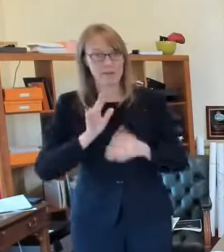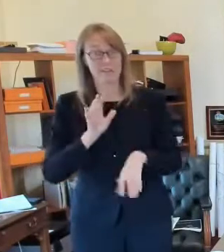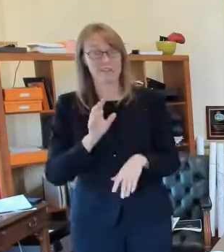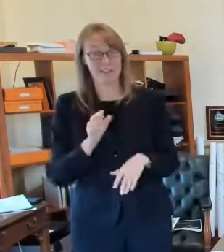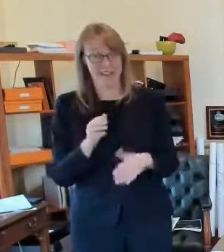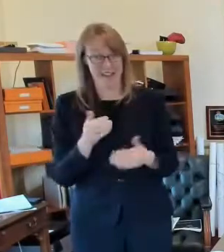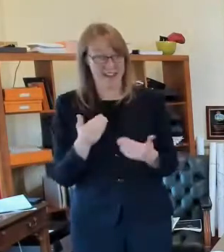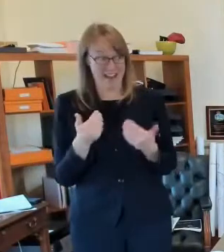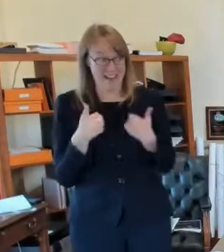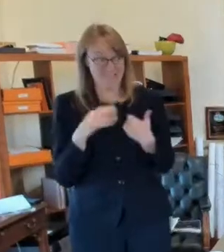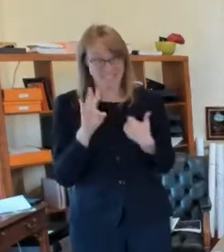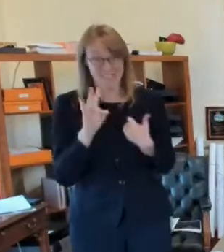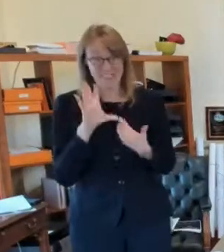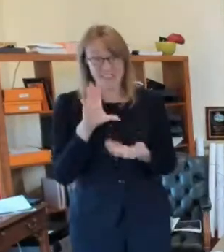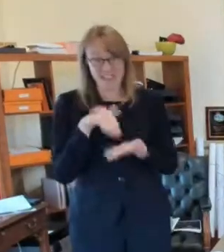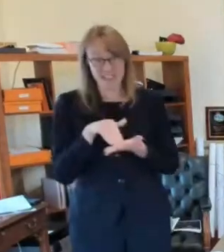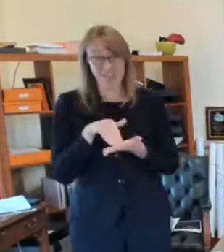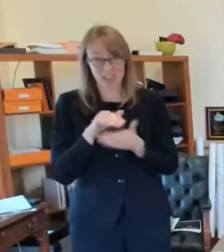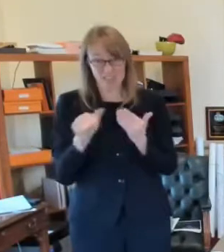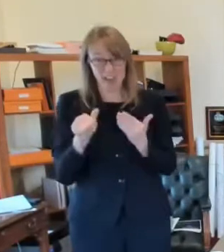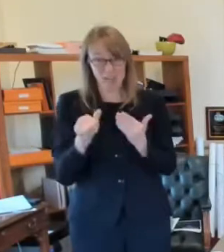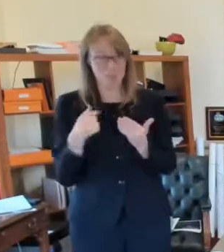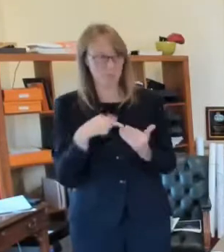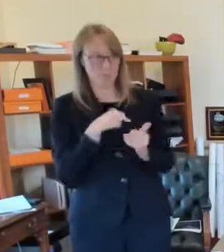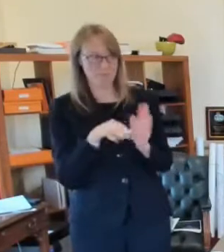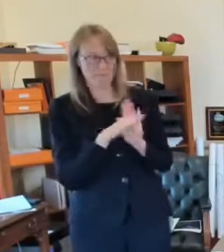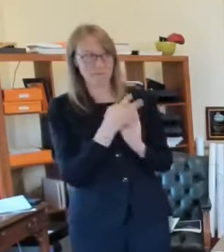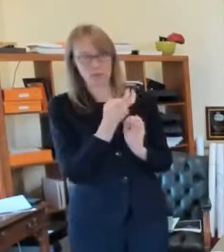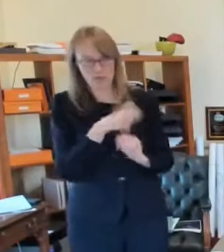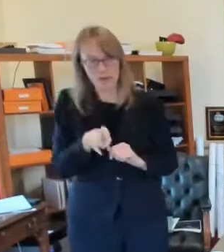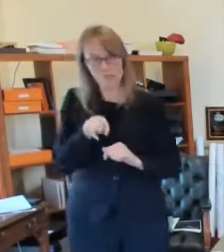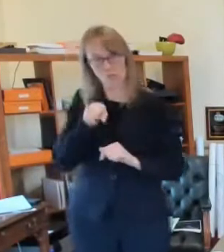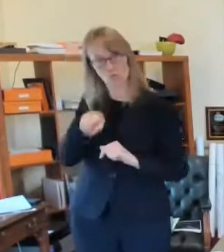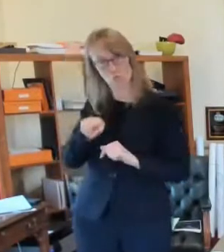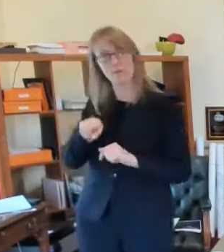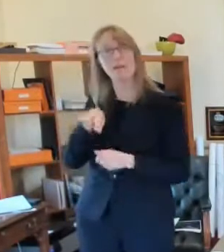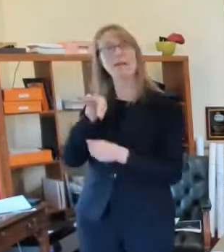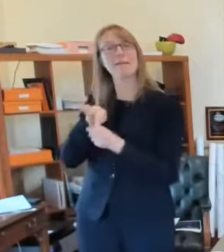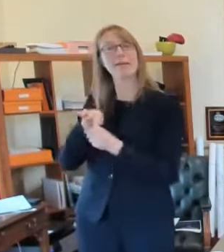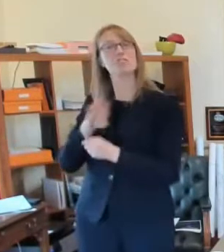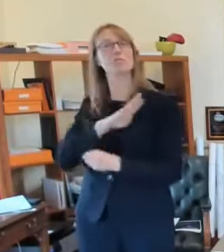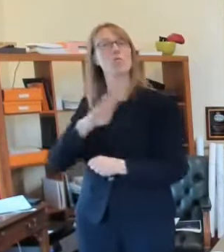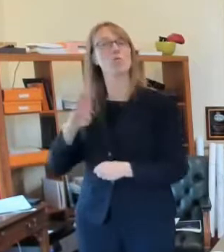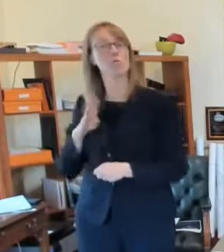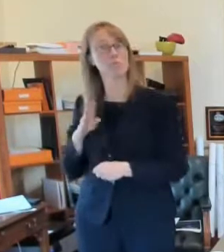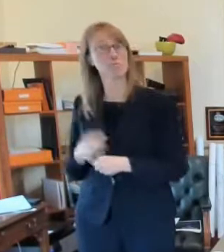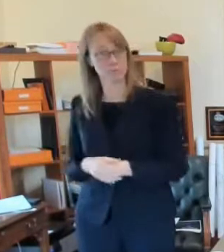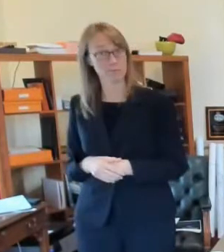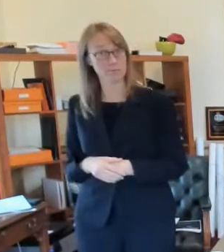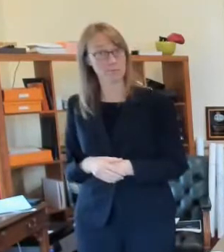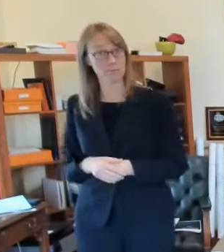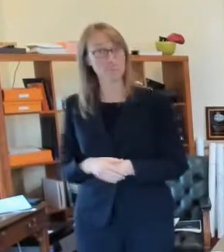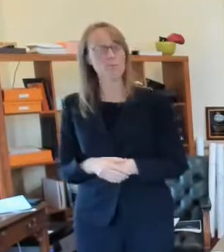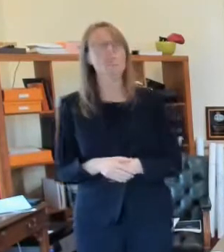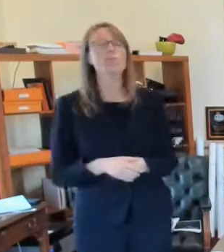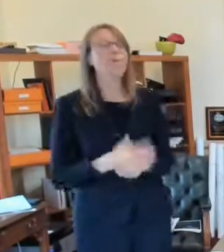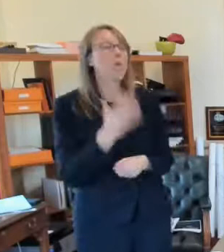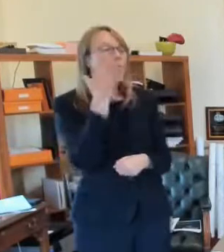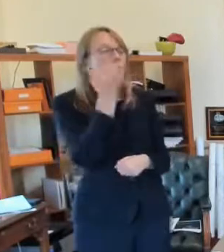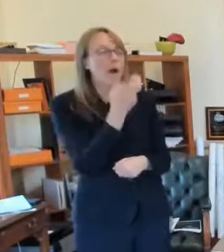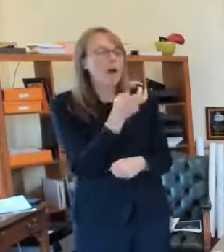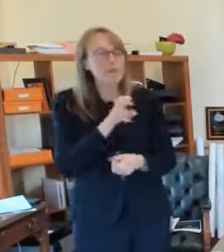we found 75 000 we're transferring it to the election board so that the election board can continue to have the